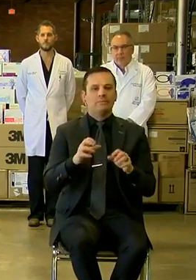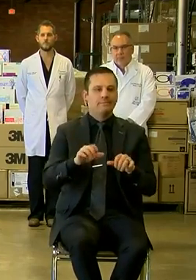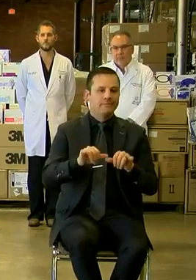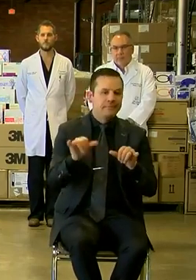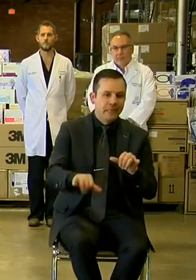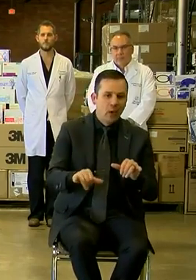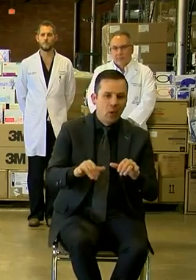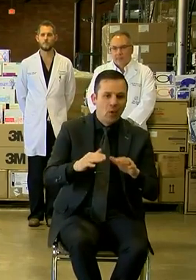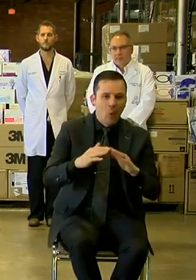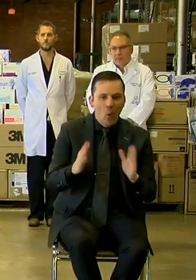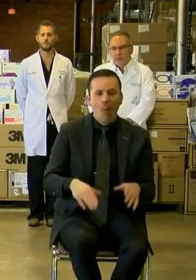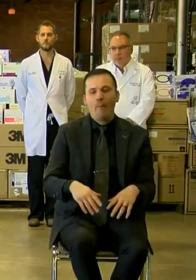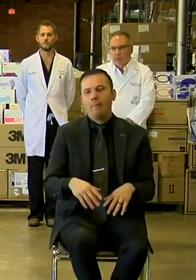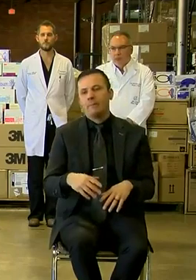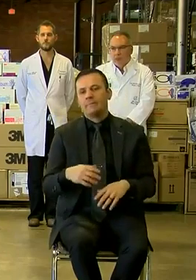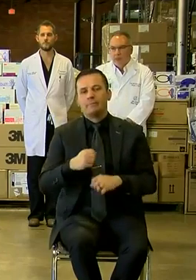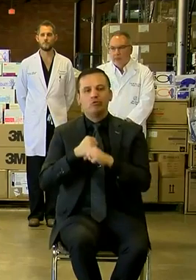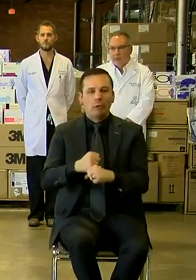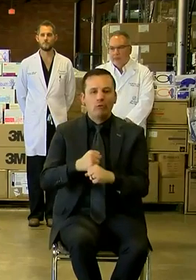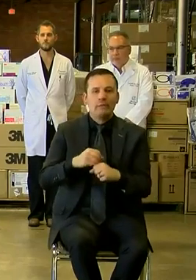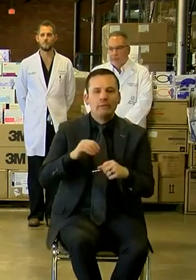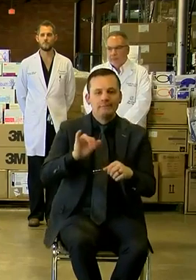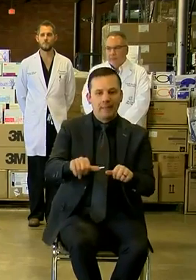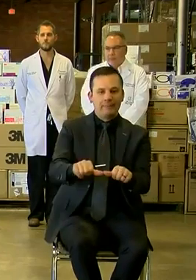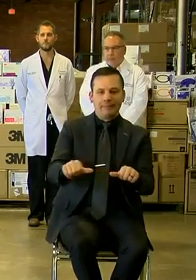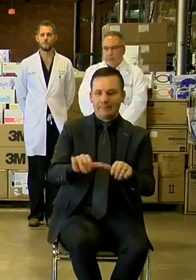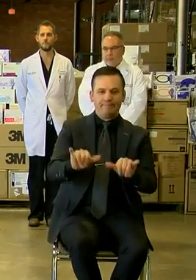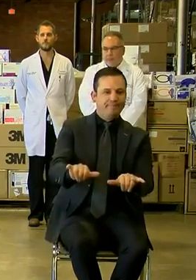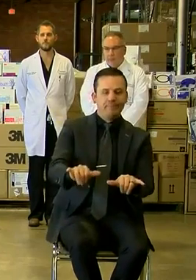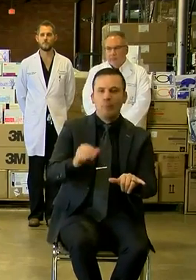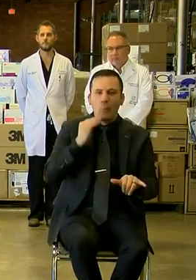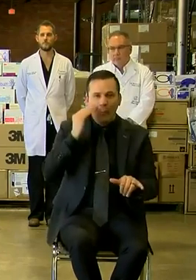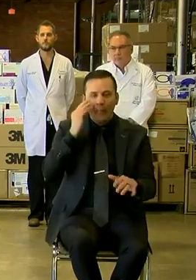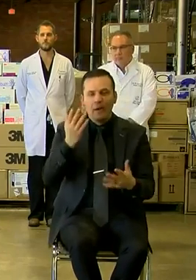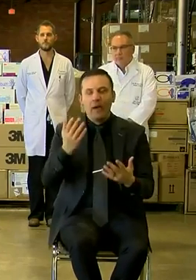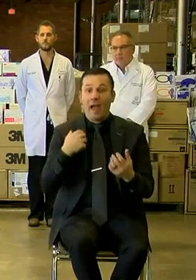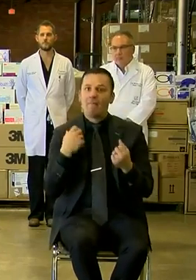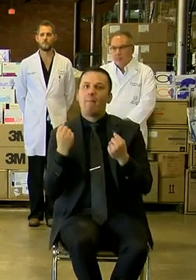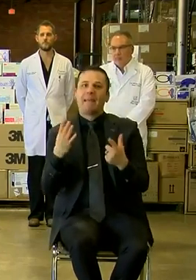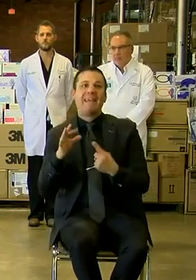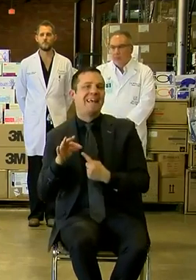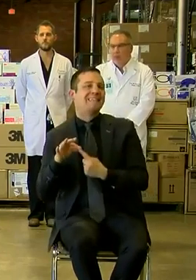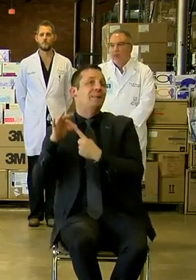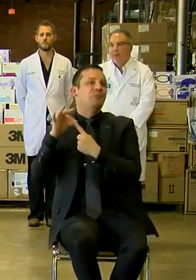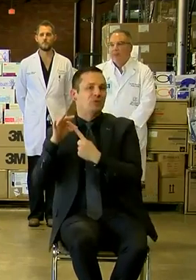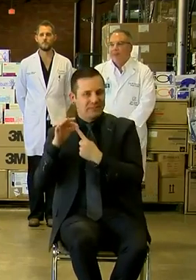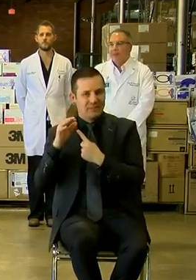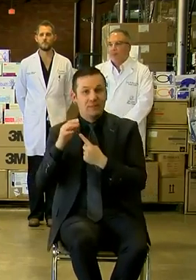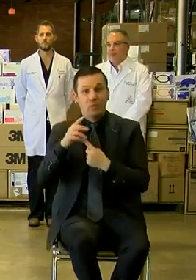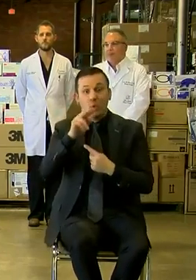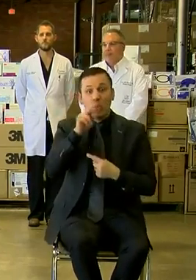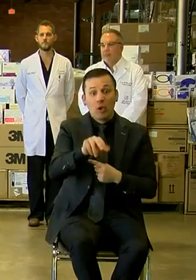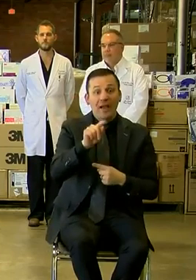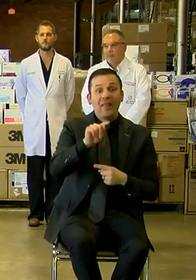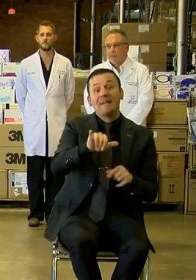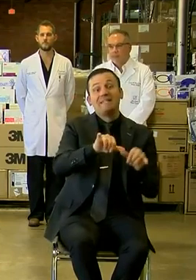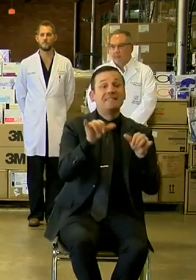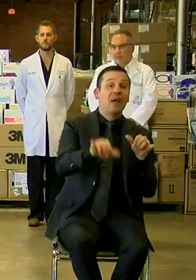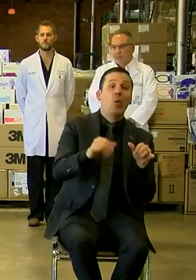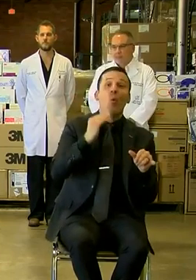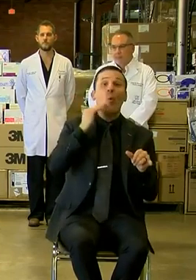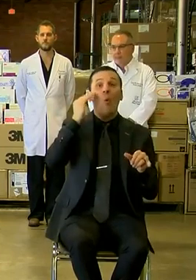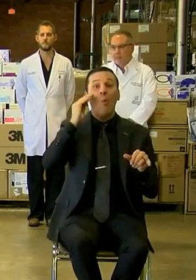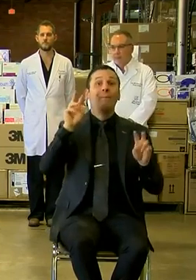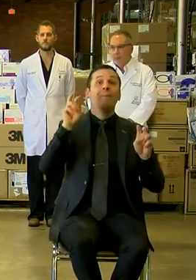or shelter in place orders, where there are a lot of exceptions to them. Candidly, if you look at these stay at home orders, they're